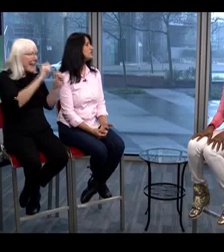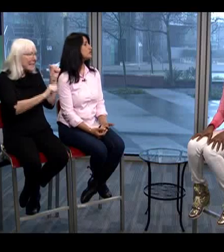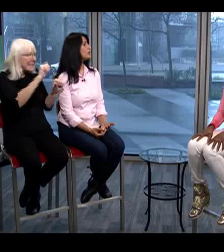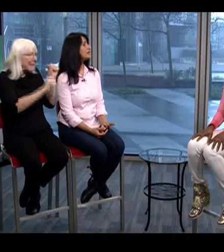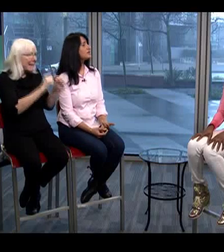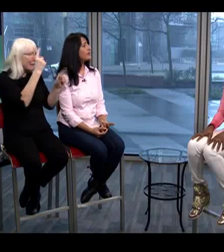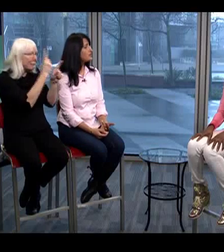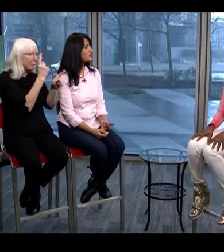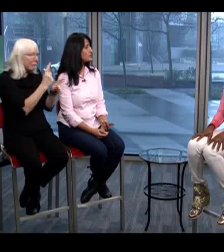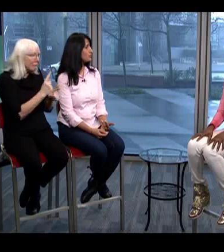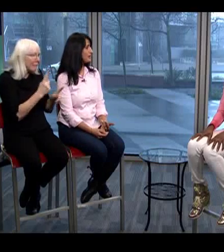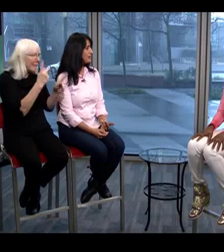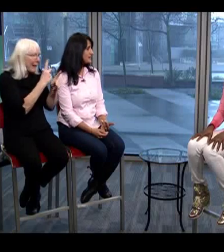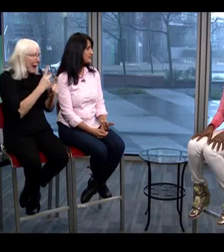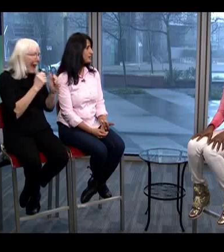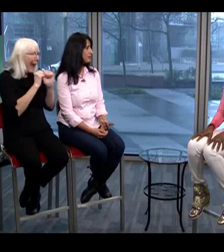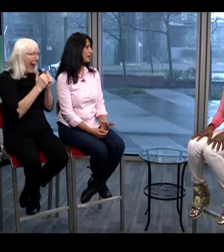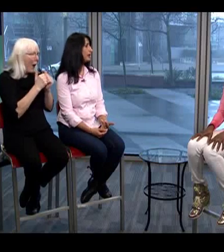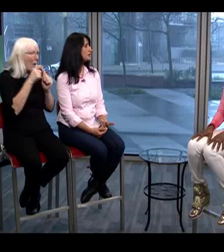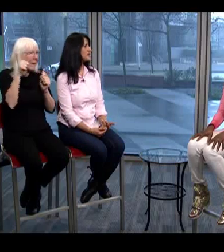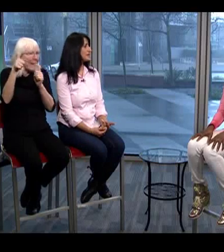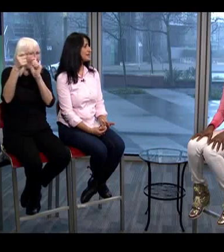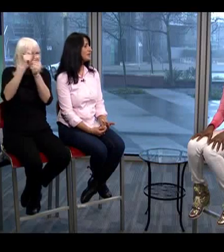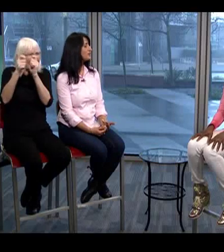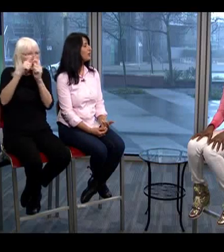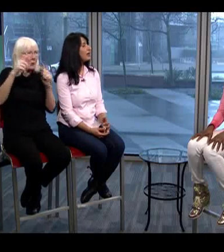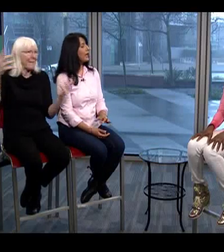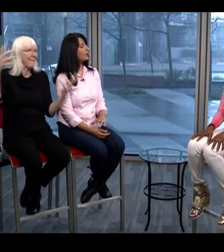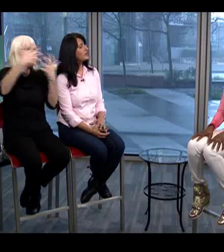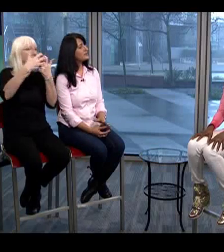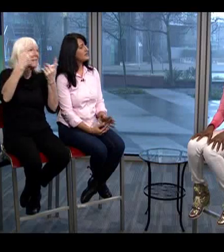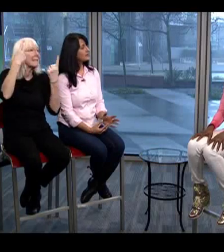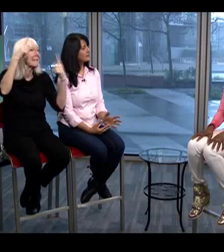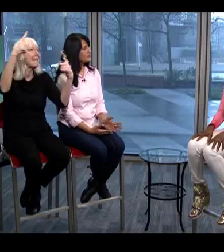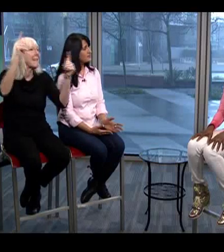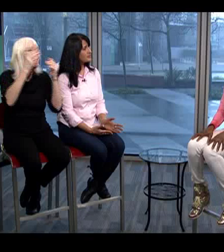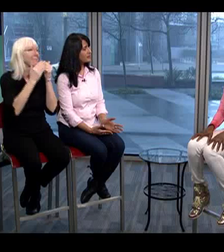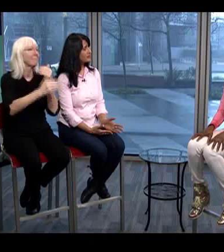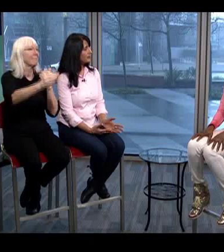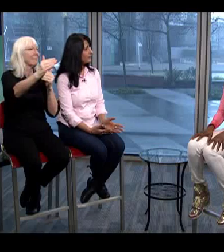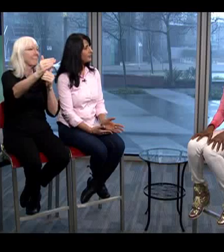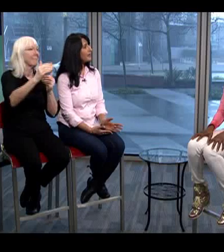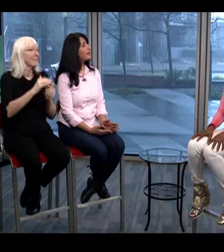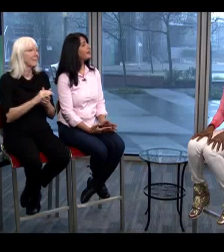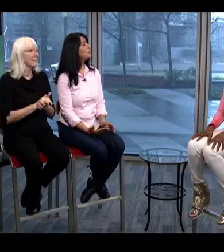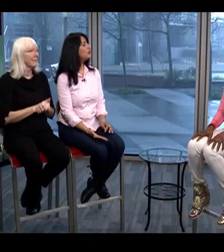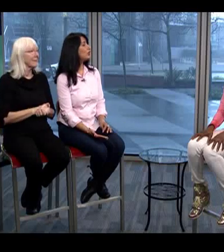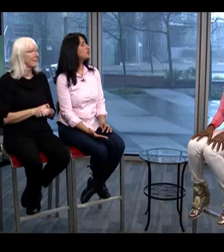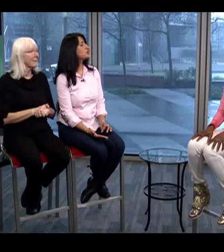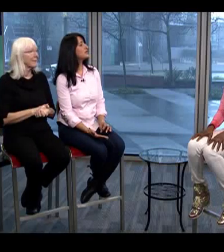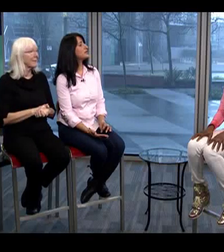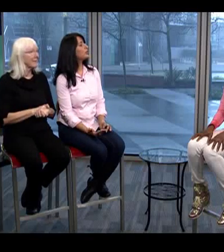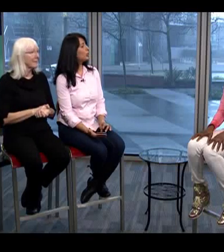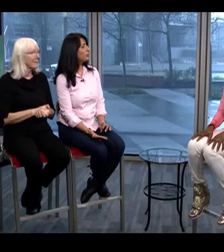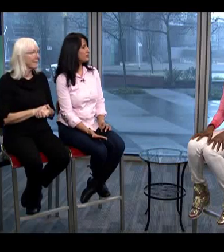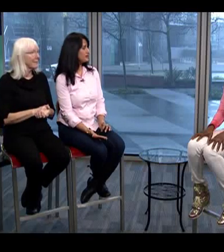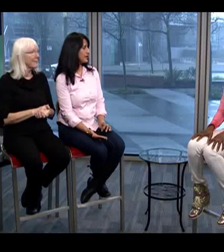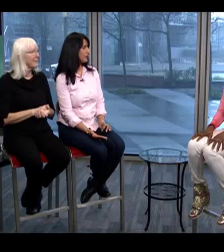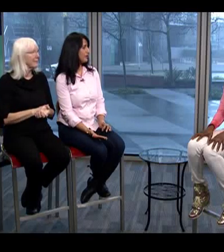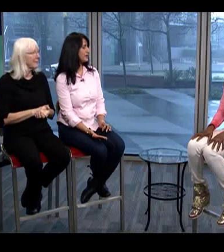or interventions will be necessary for the client to be successful and once these services are completed then move forward towards the employment side of things